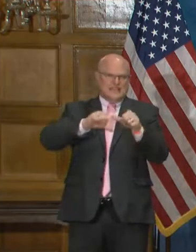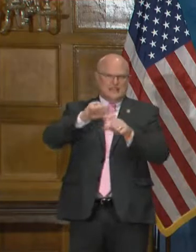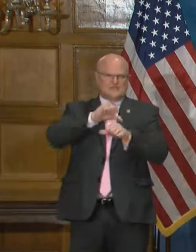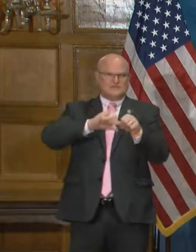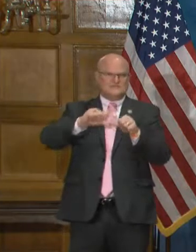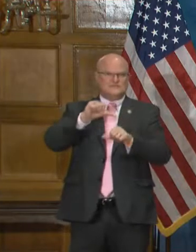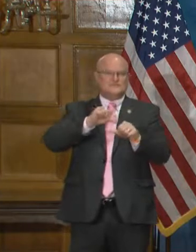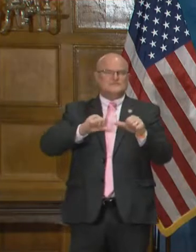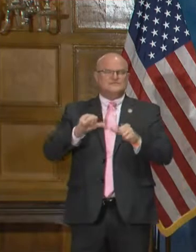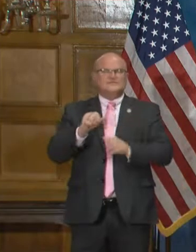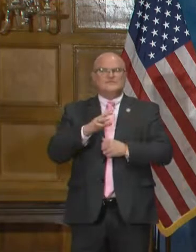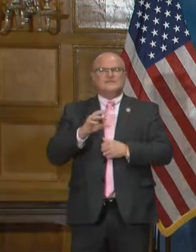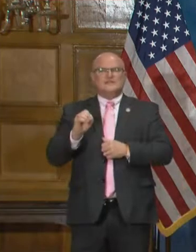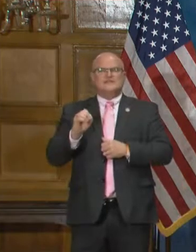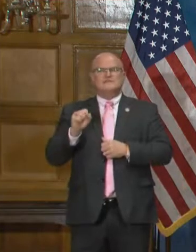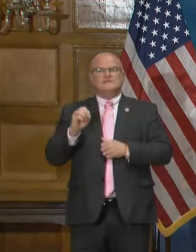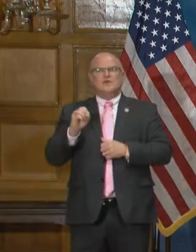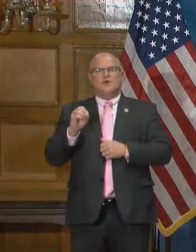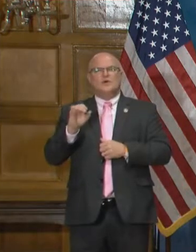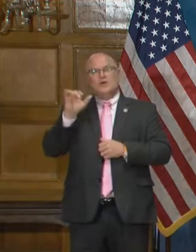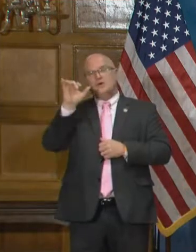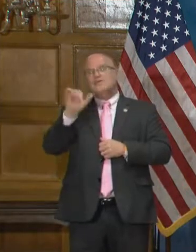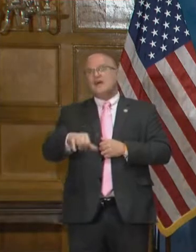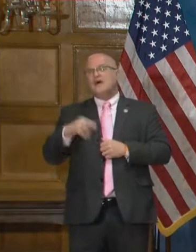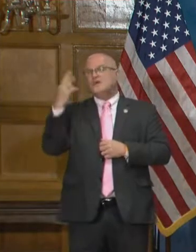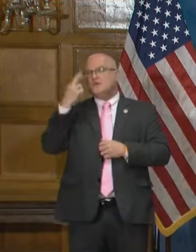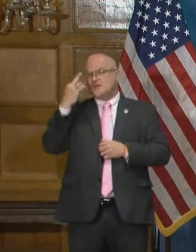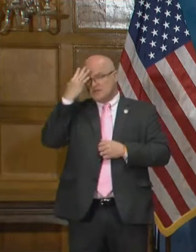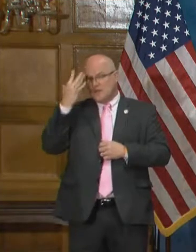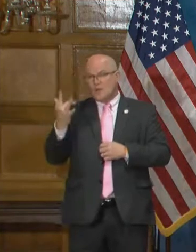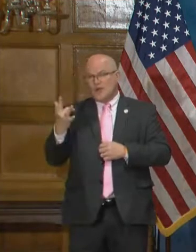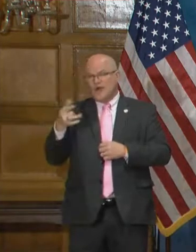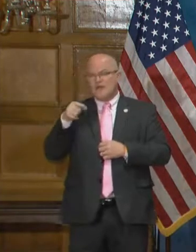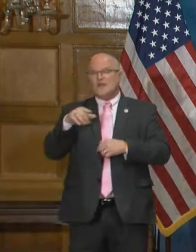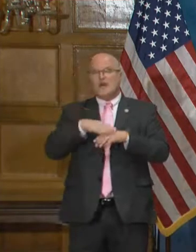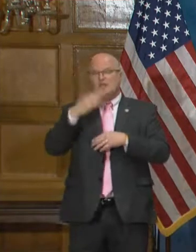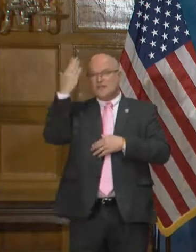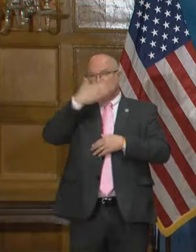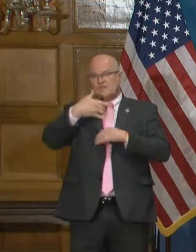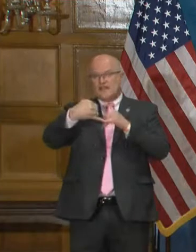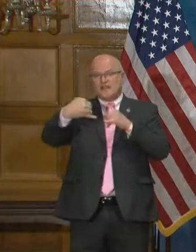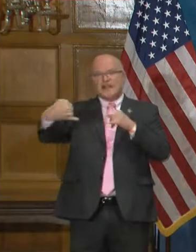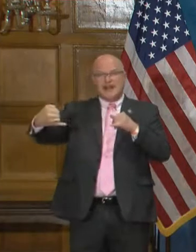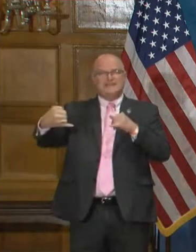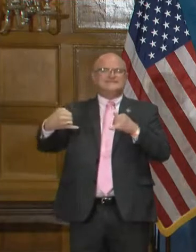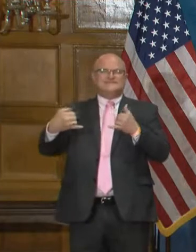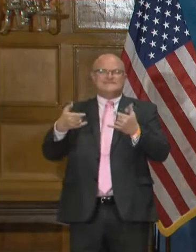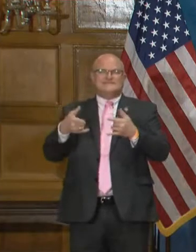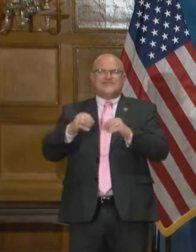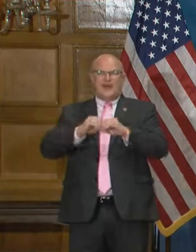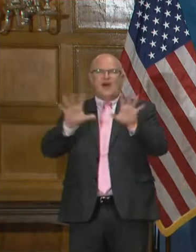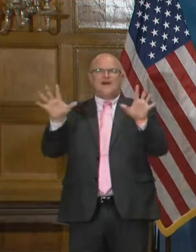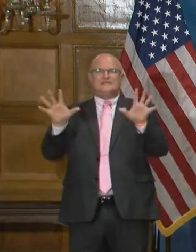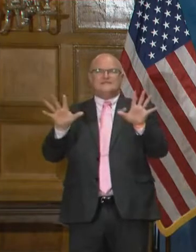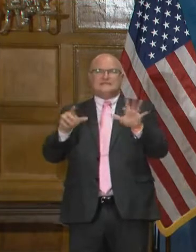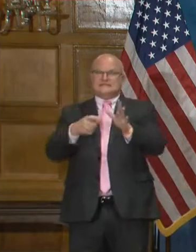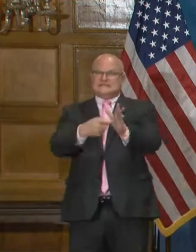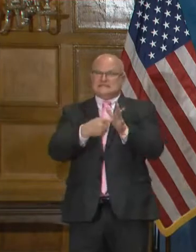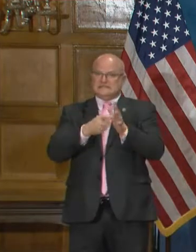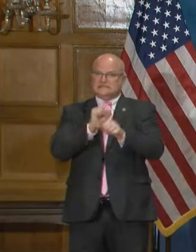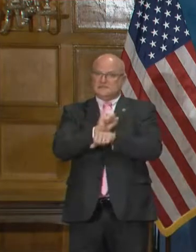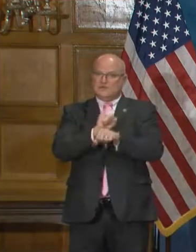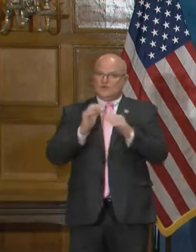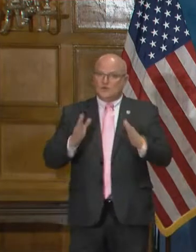proximity to each other. And so that was the reason that they're on the front line. They're obviously an essential